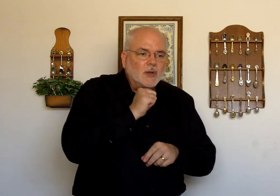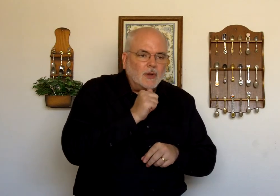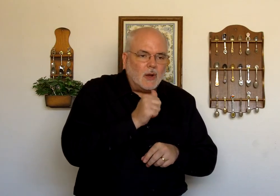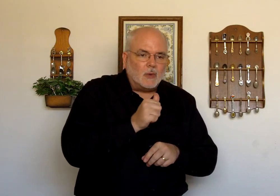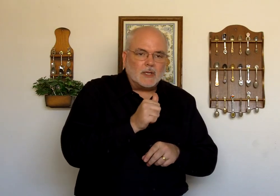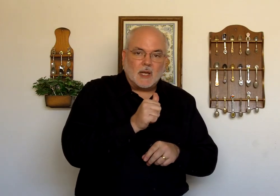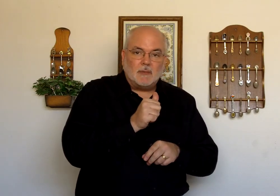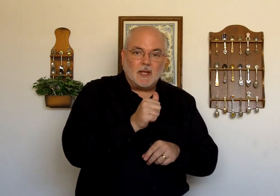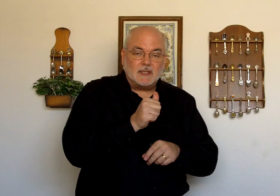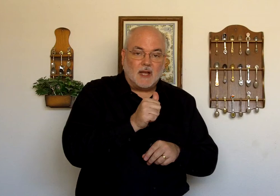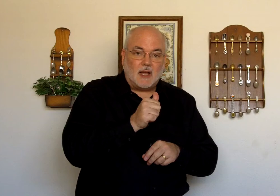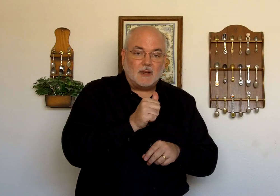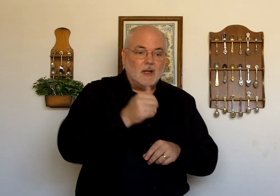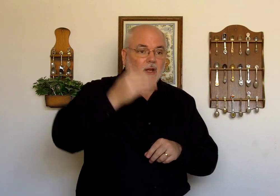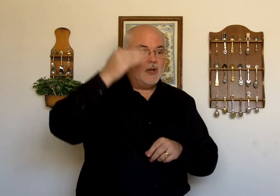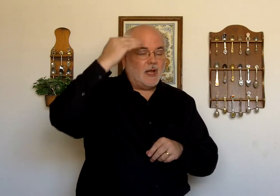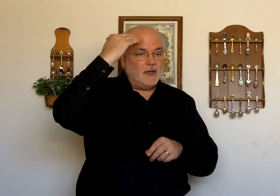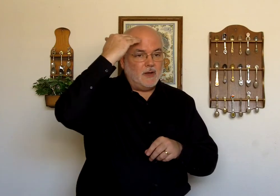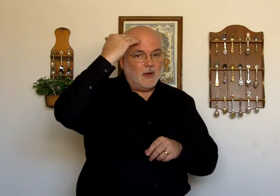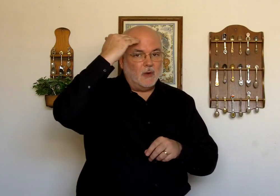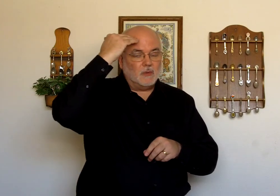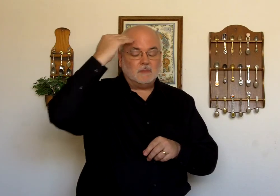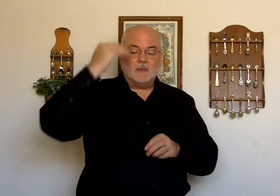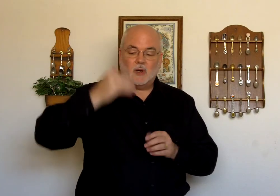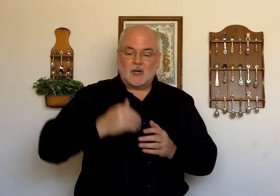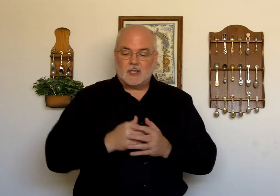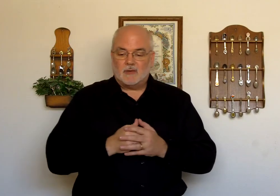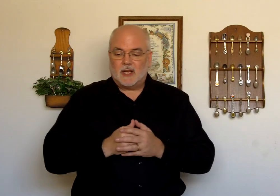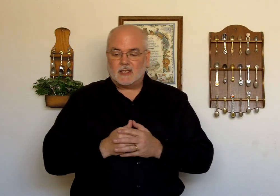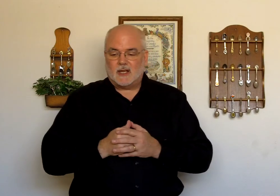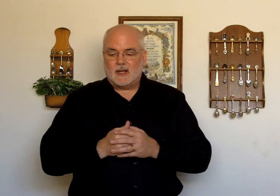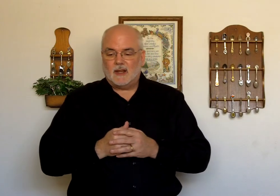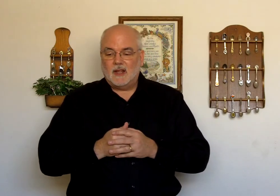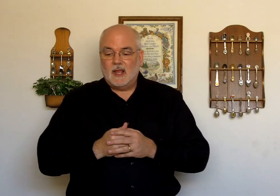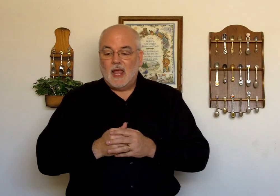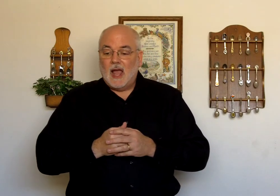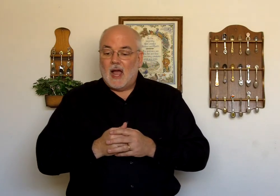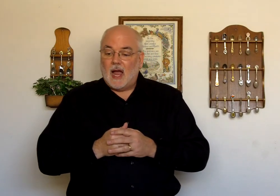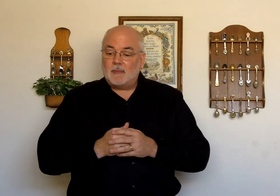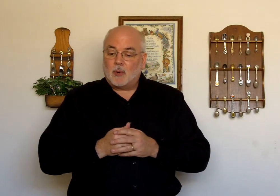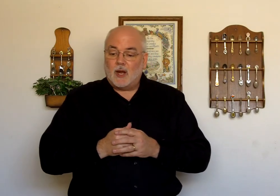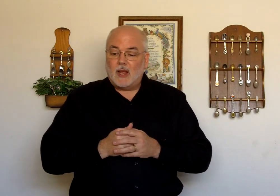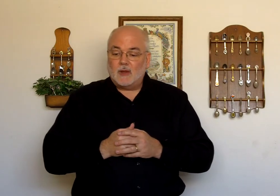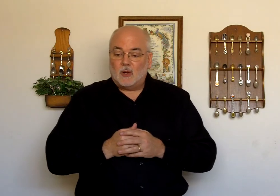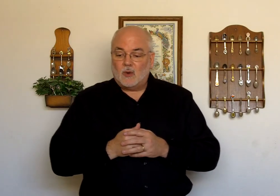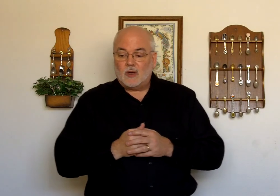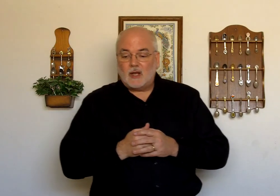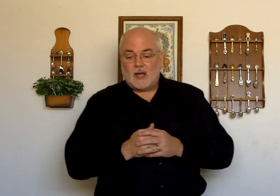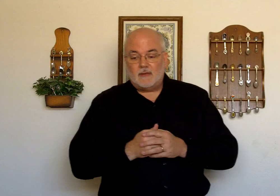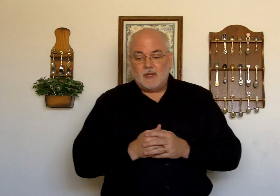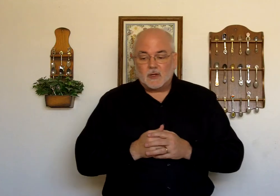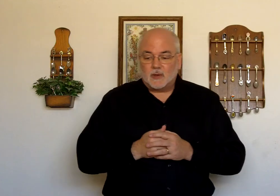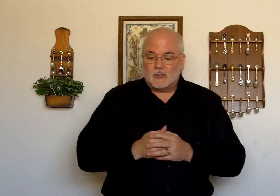Don't. Same thing as not. And know. We already covered that sign. I pray the Lord God of Israel.